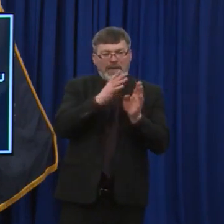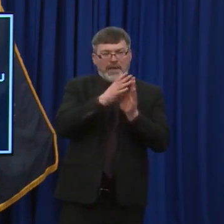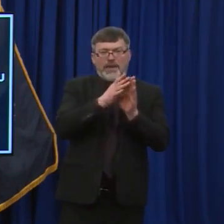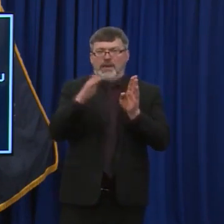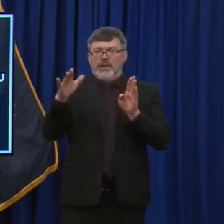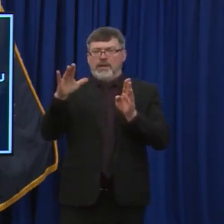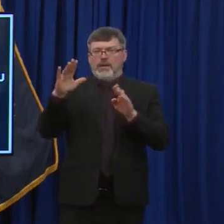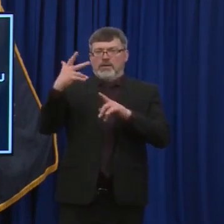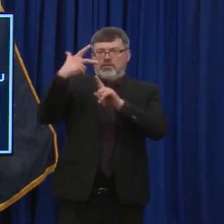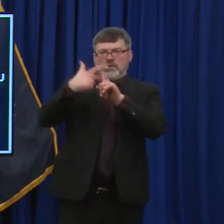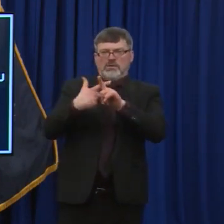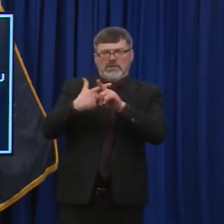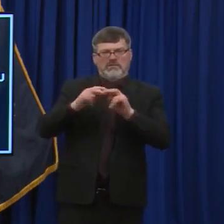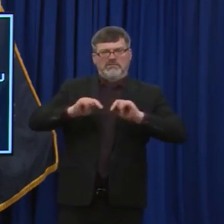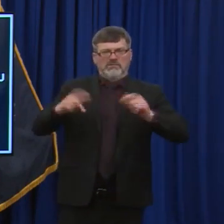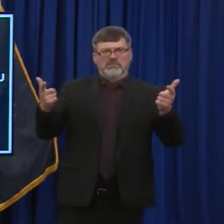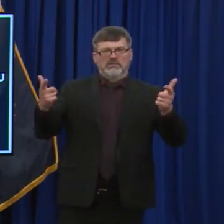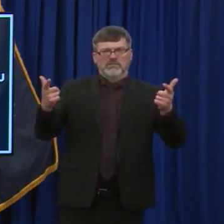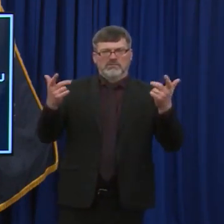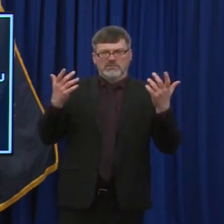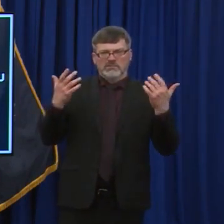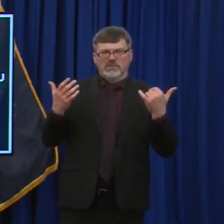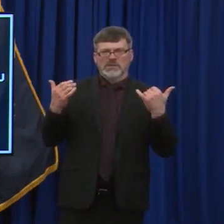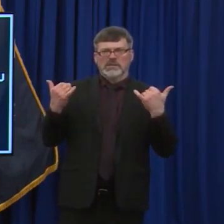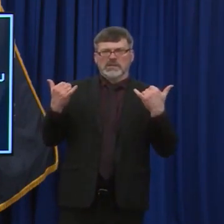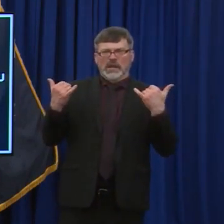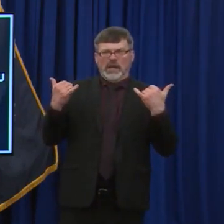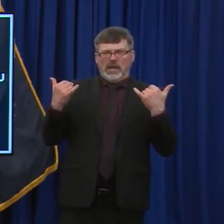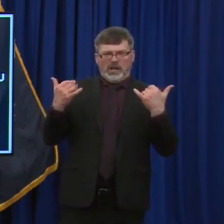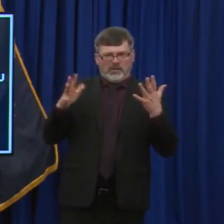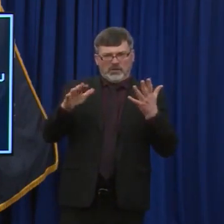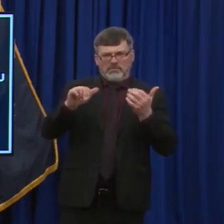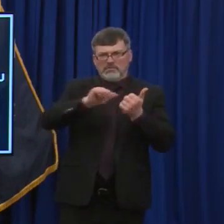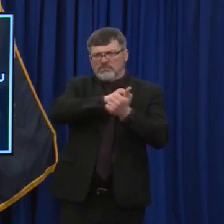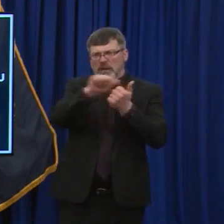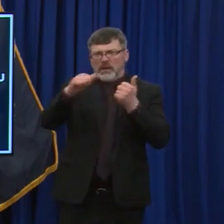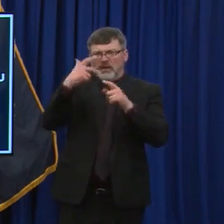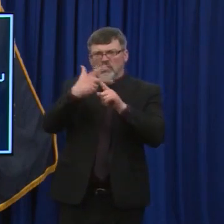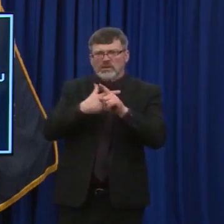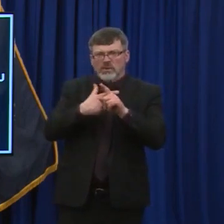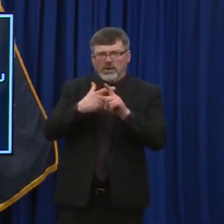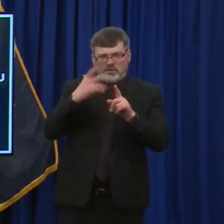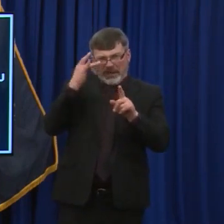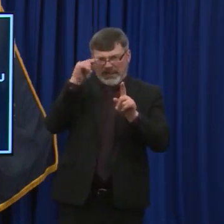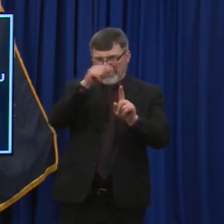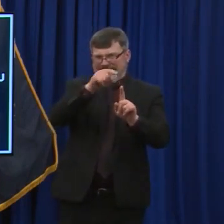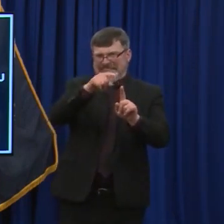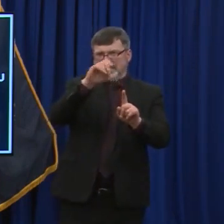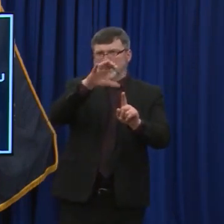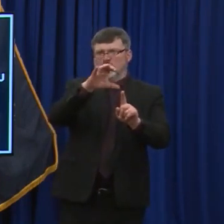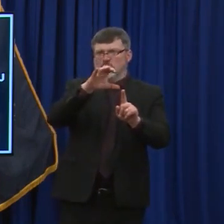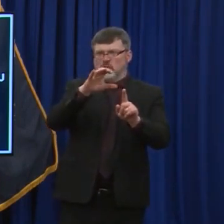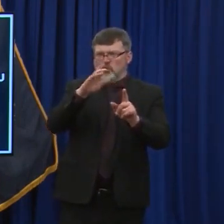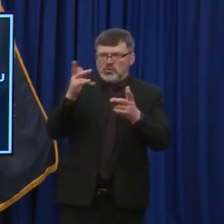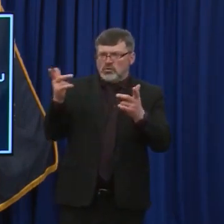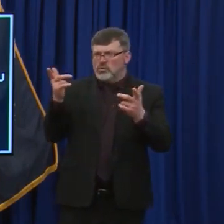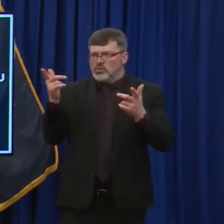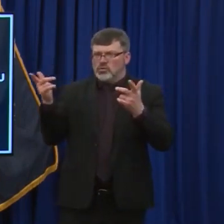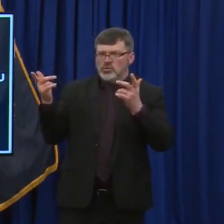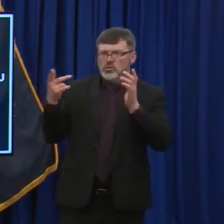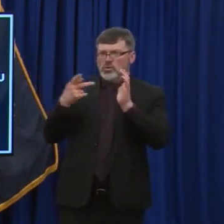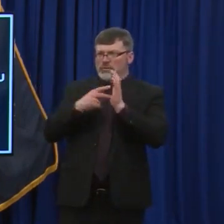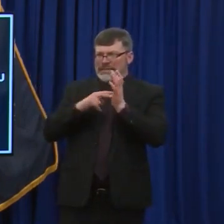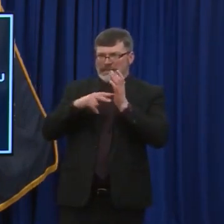and I'm wondering what does the medical community know about the lasting efficacy of COVID-19 vaccines, um, beyond the 90